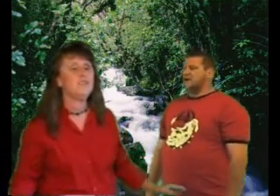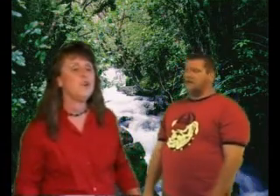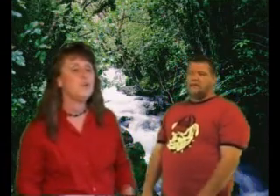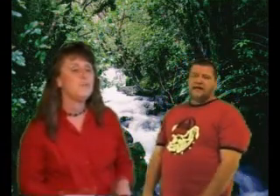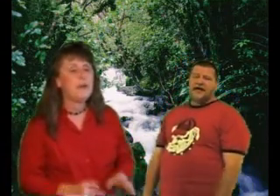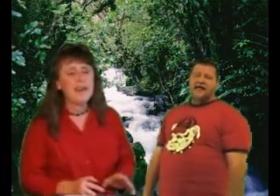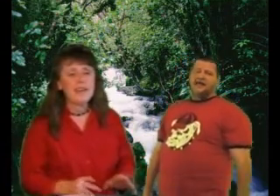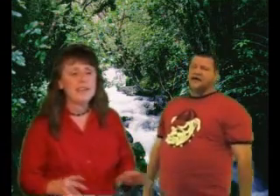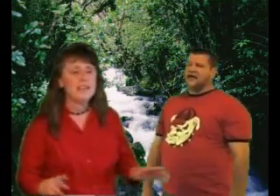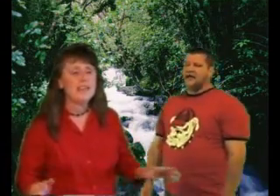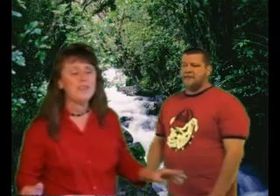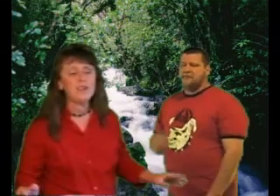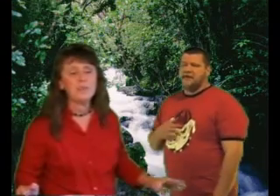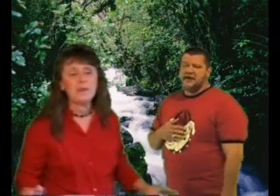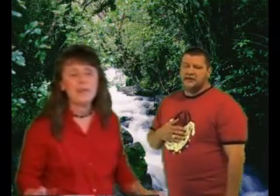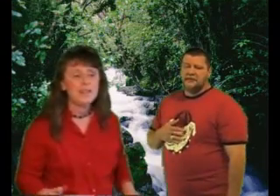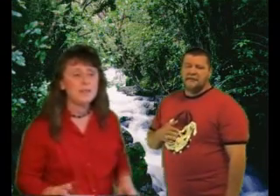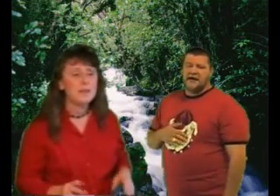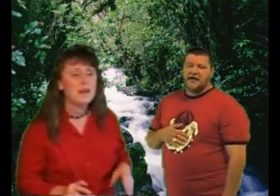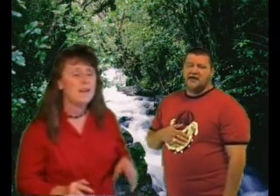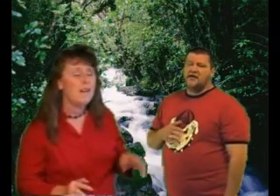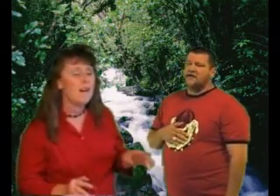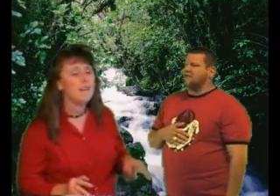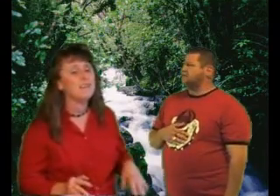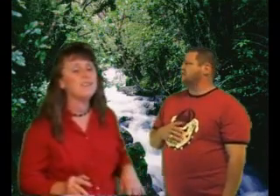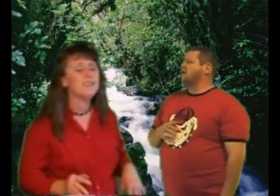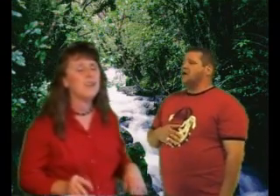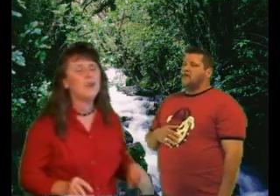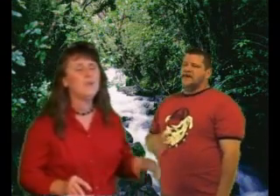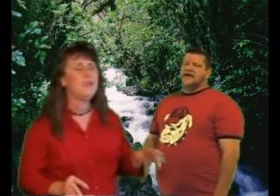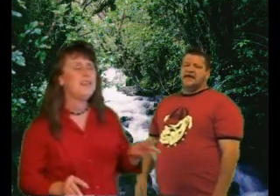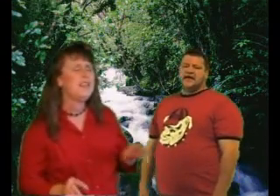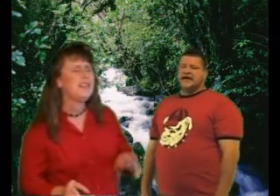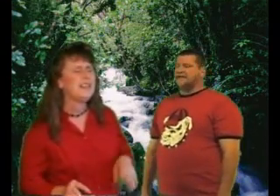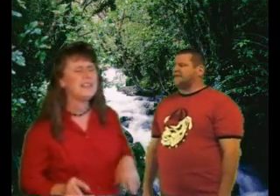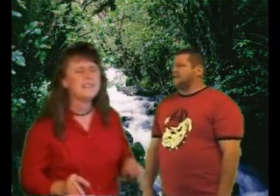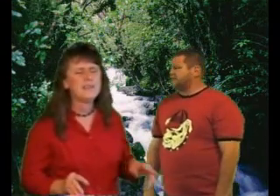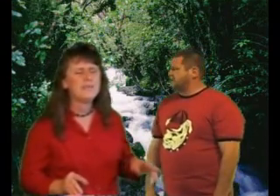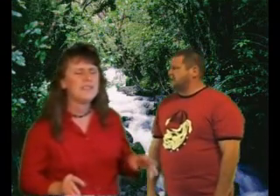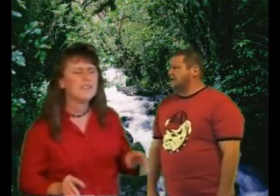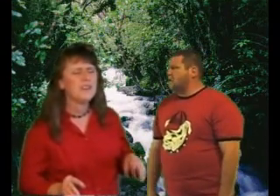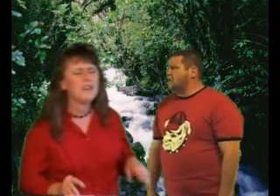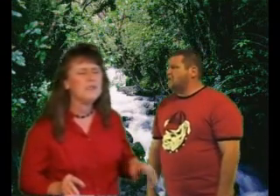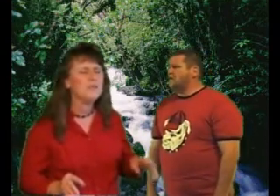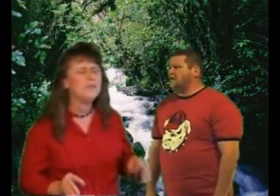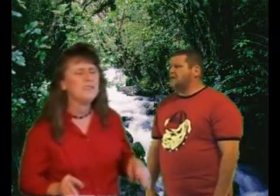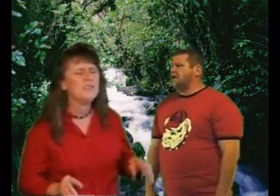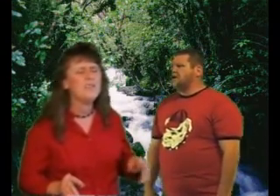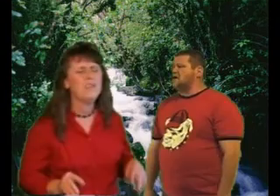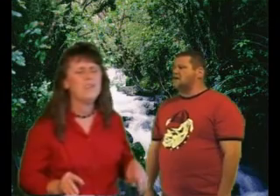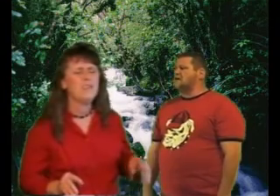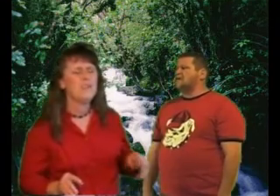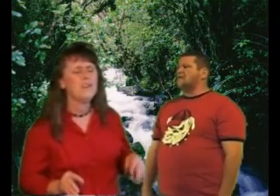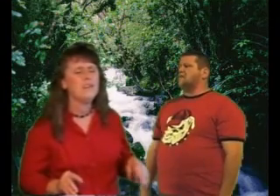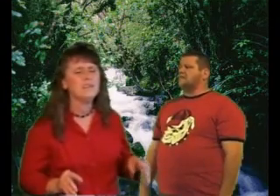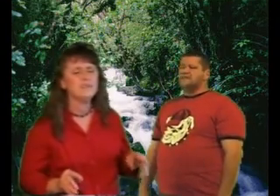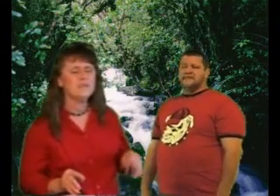feel no pain I could be in my heart, we got something going